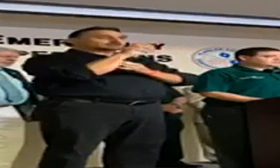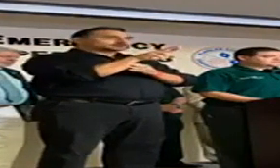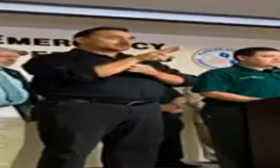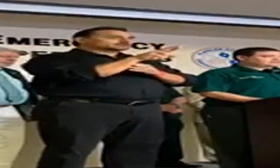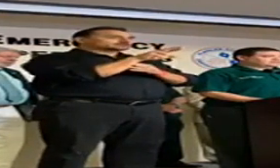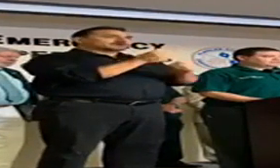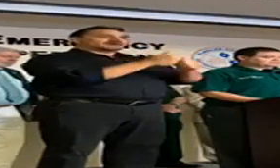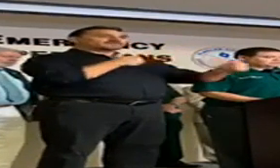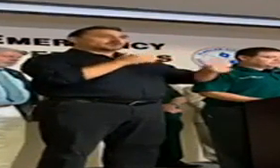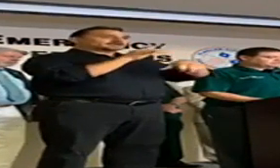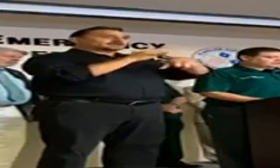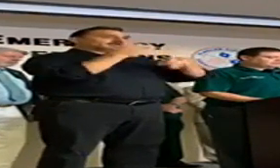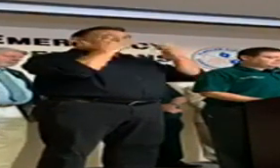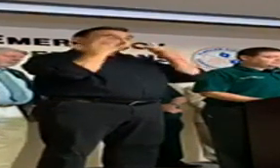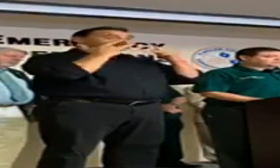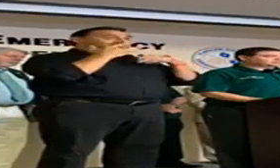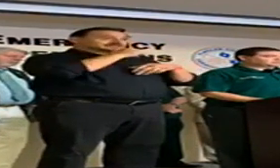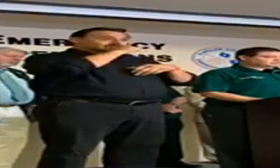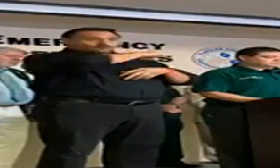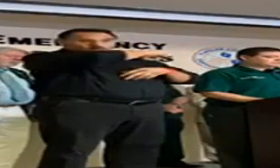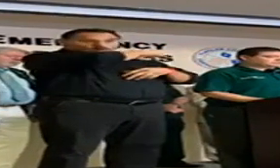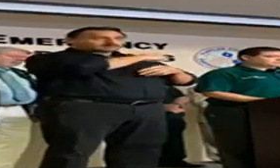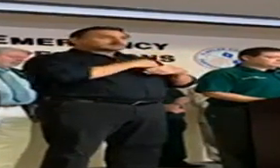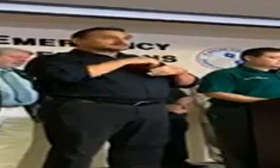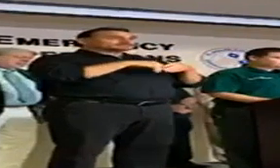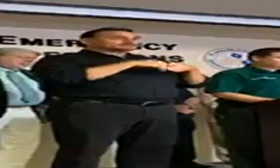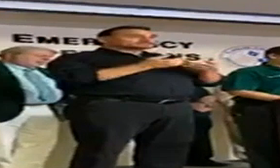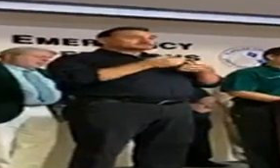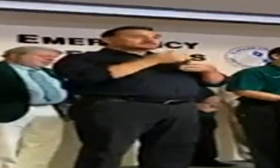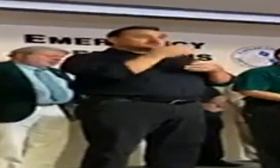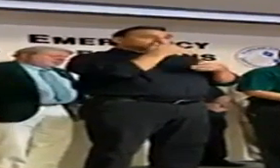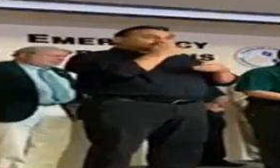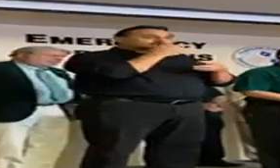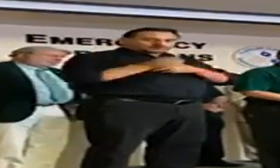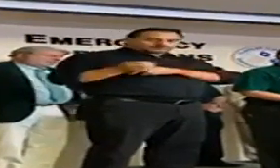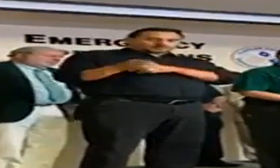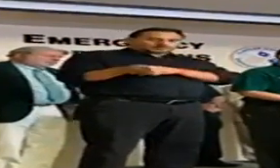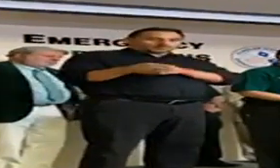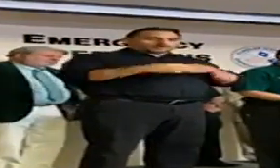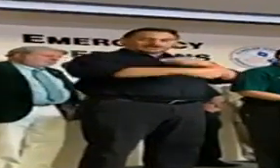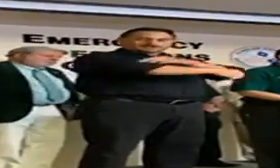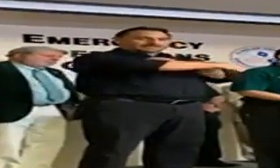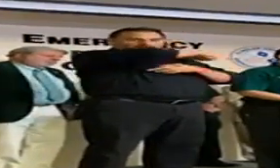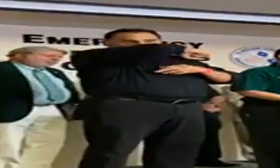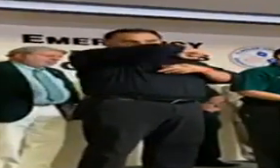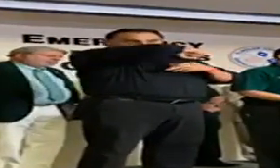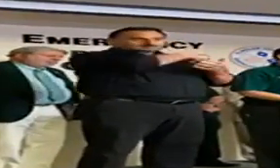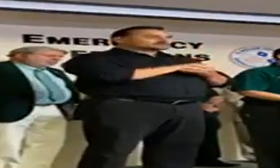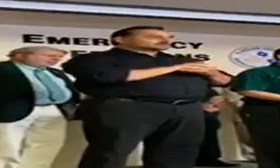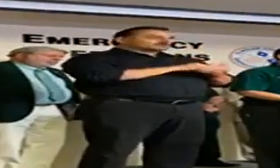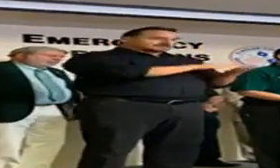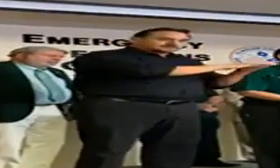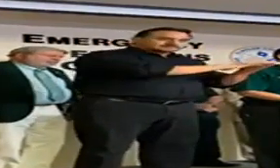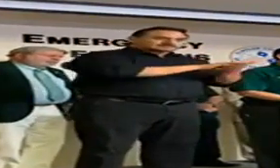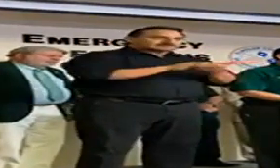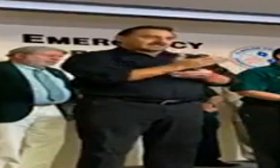face, and if you have to sneeze or cough, please do so into a tissue that you dispose of, or to the inside of your elbow. Disinfect frequently